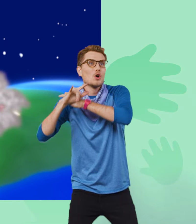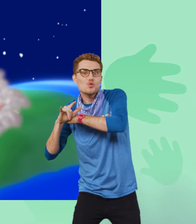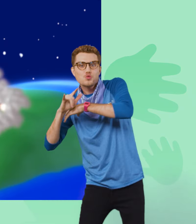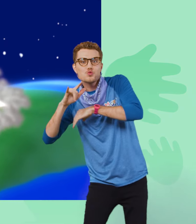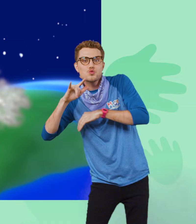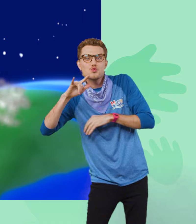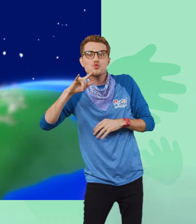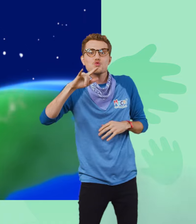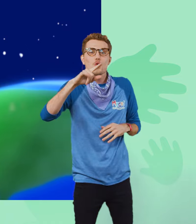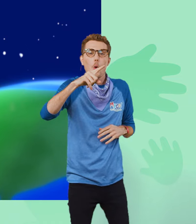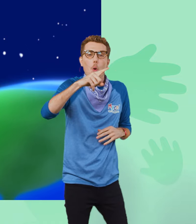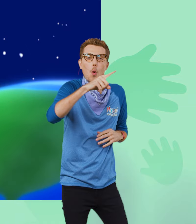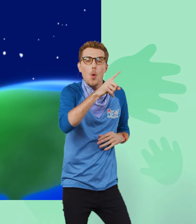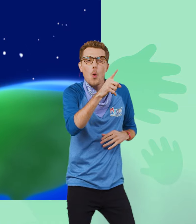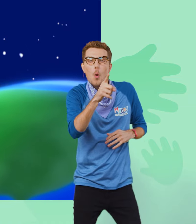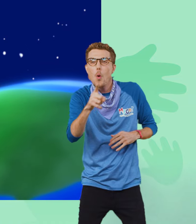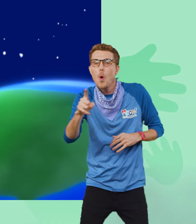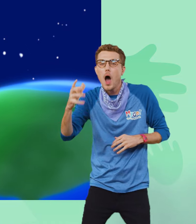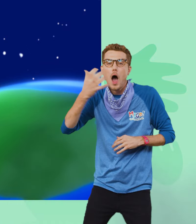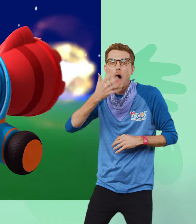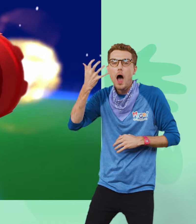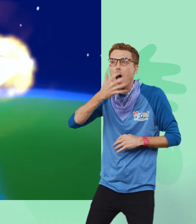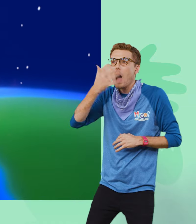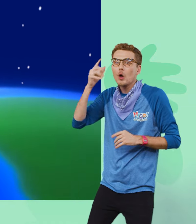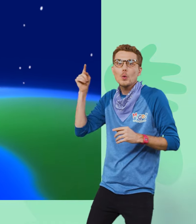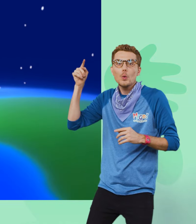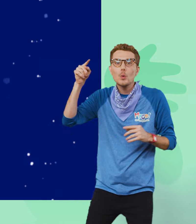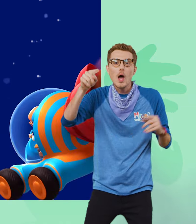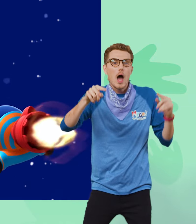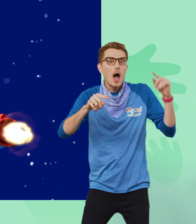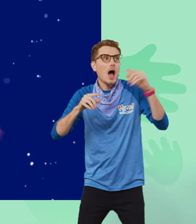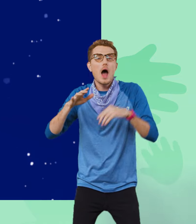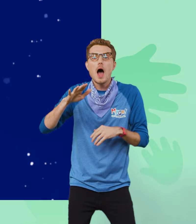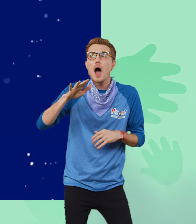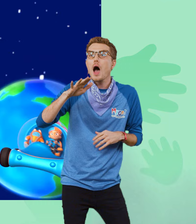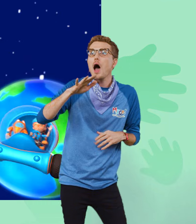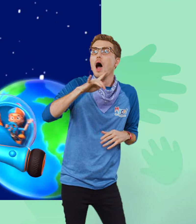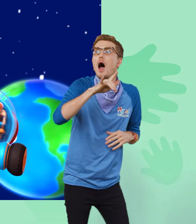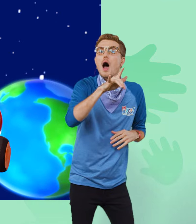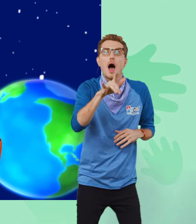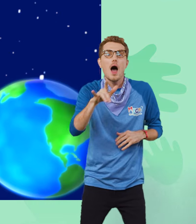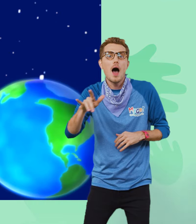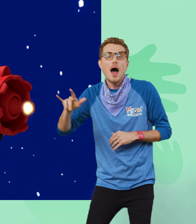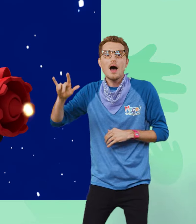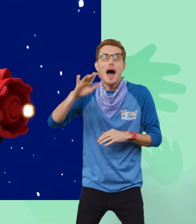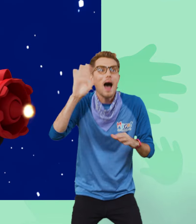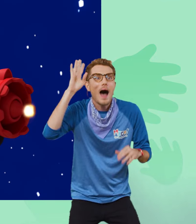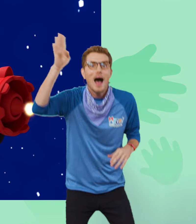Right, Tabs. We're in space. Whoa, it's a meteor. Hey, it's me, Flippy. Welcome